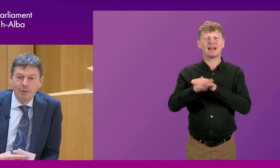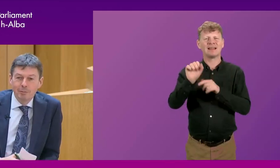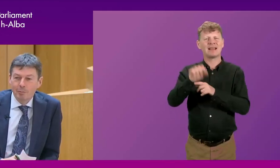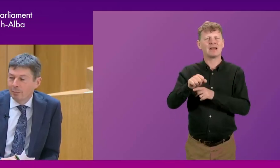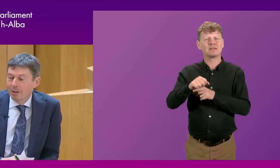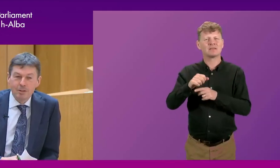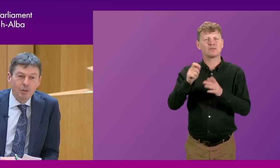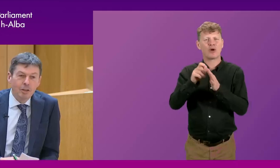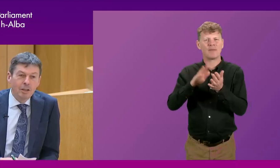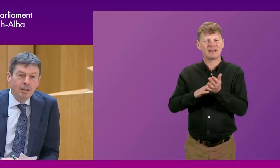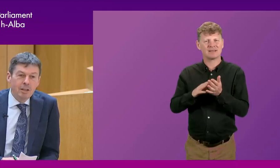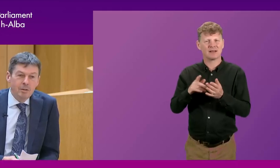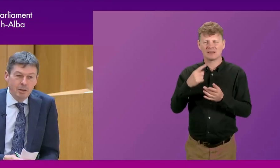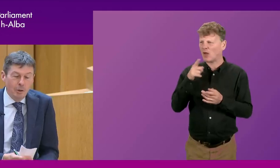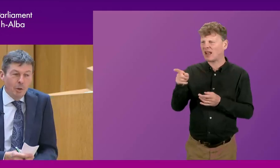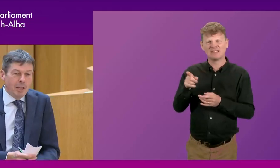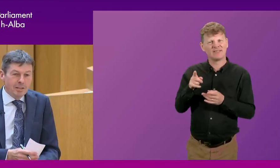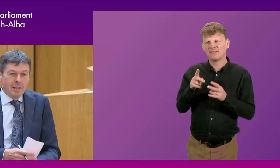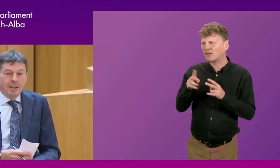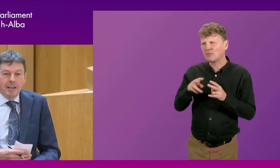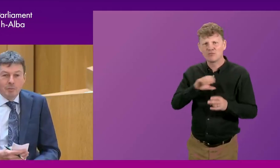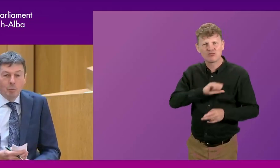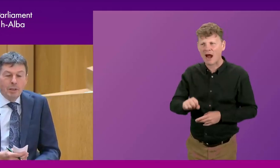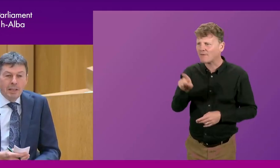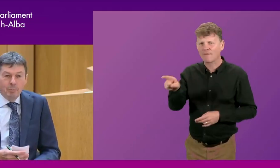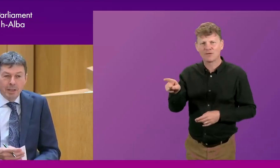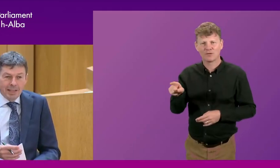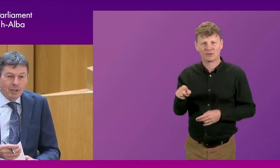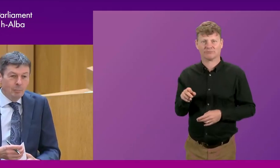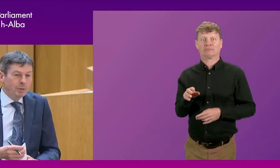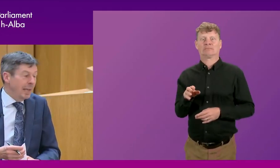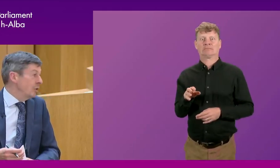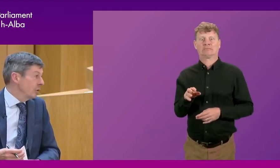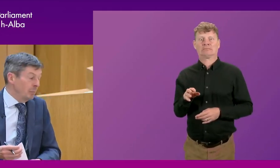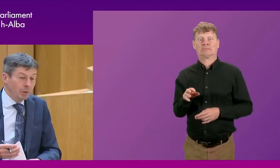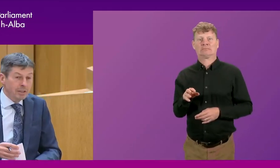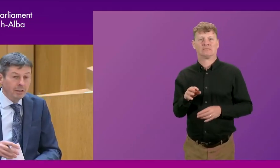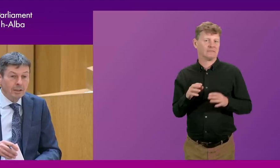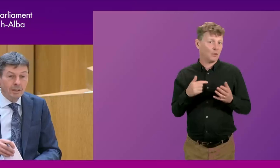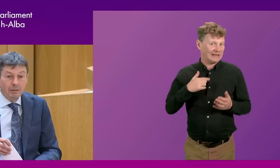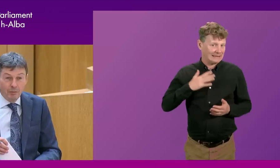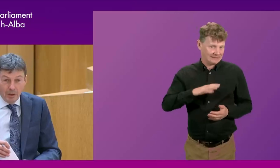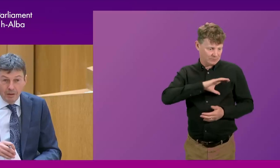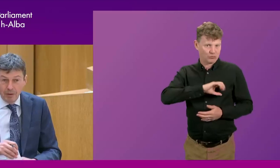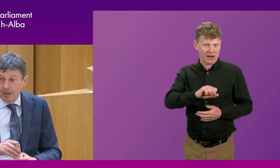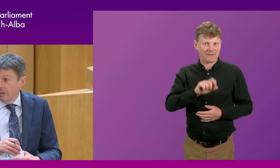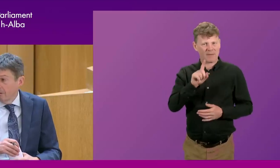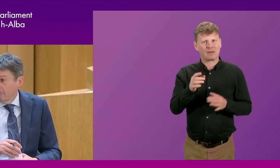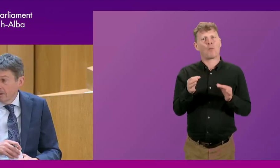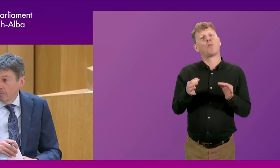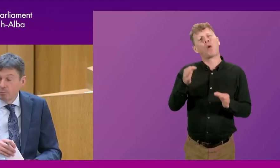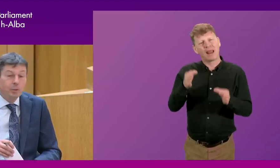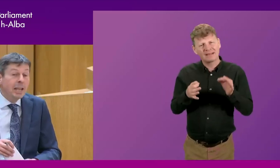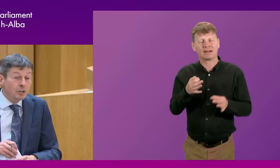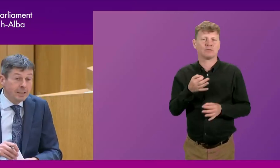You know, Prime Minister. You know, it's, it's what we need, but it's actually potentially, politically, very, very,